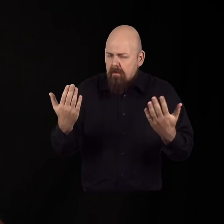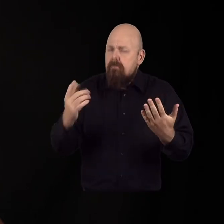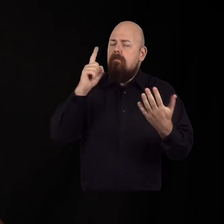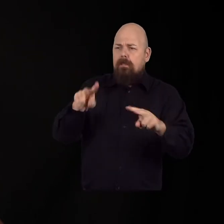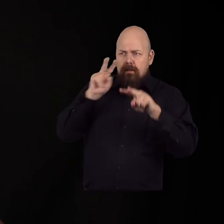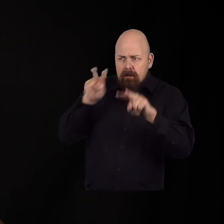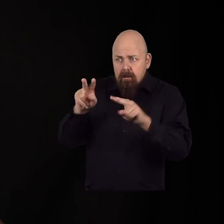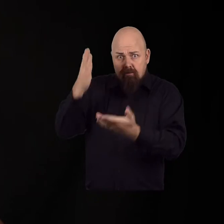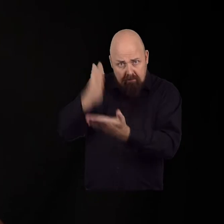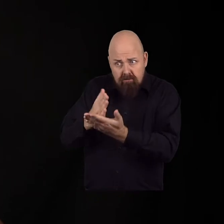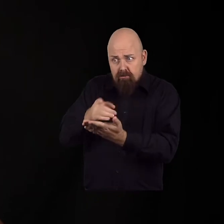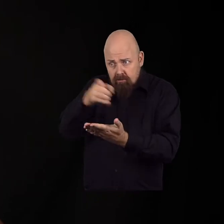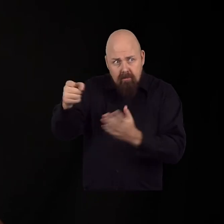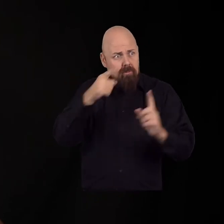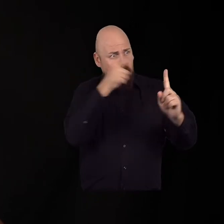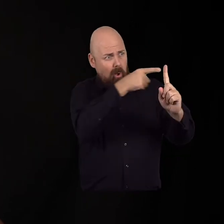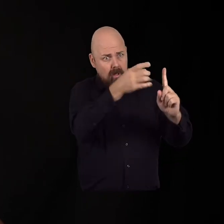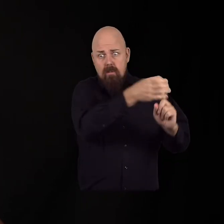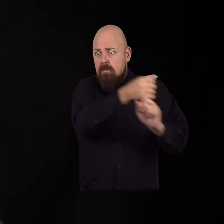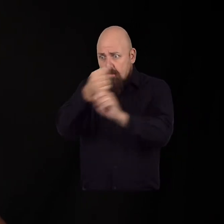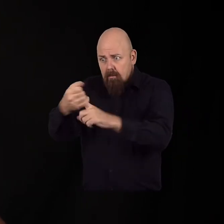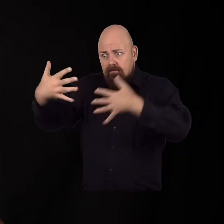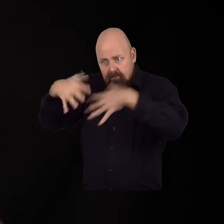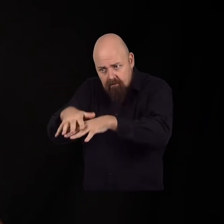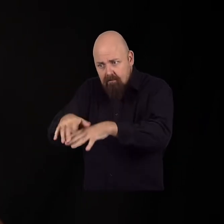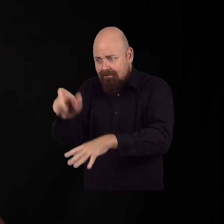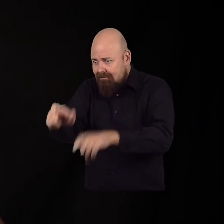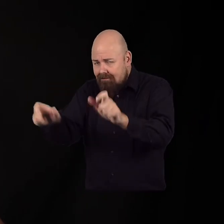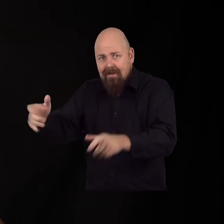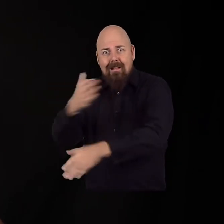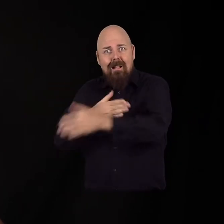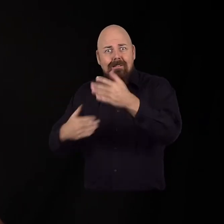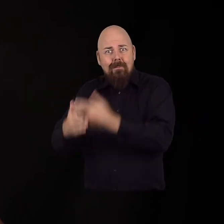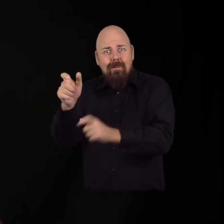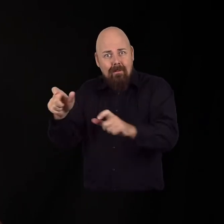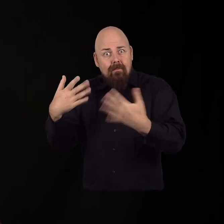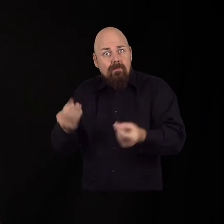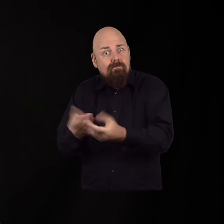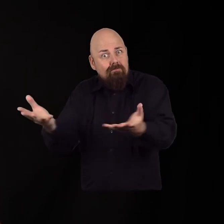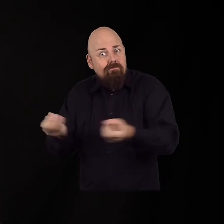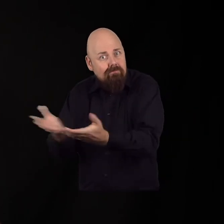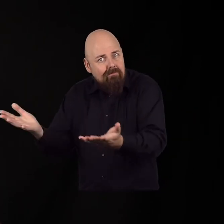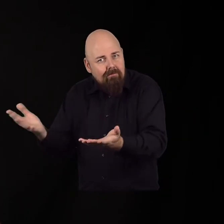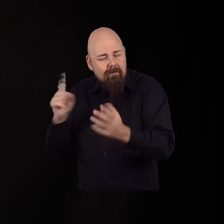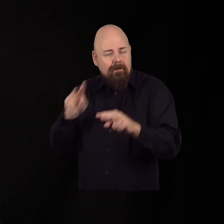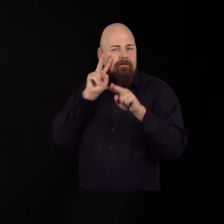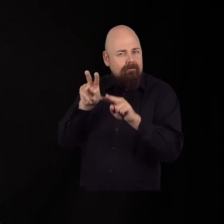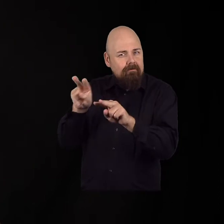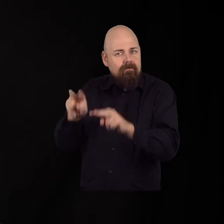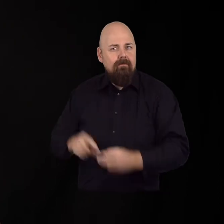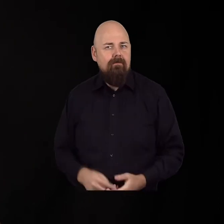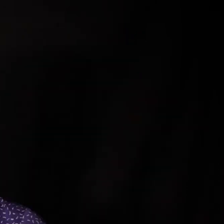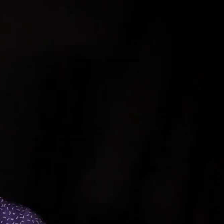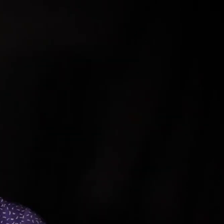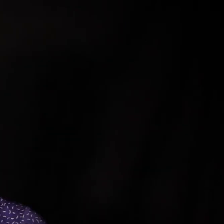on the steps that they've taken to implement sustainable development goals for persons with disabilities.